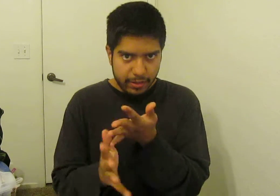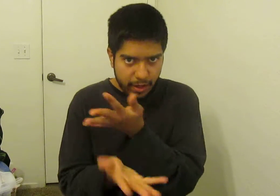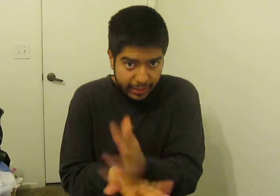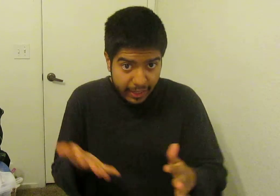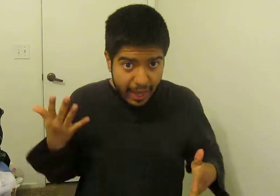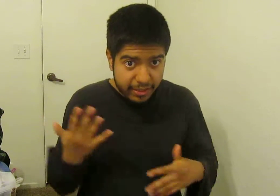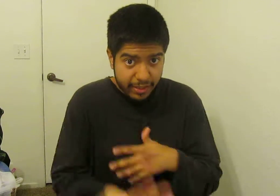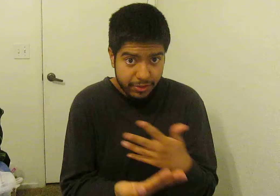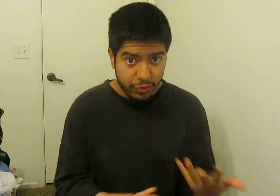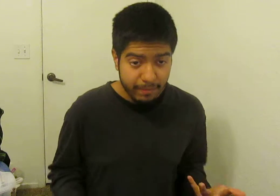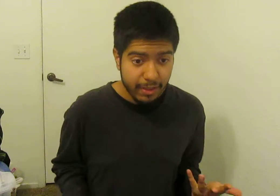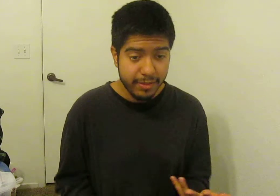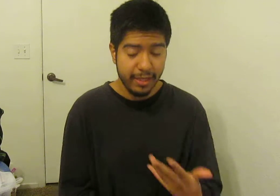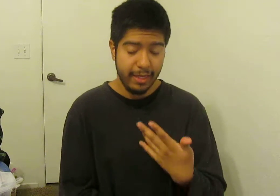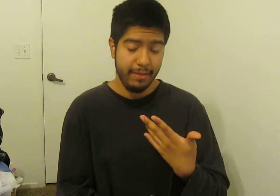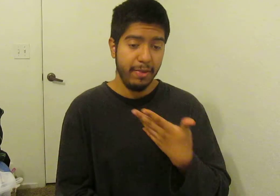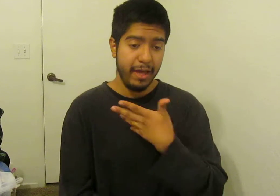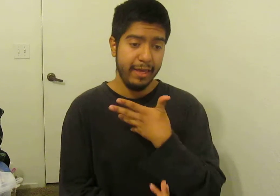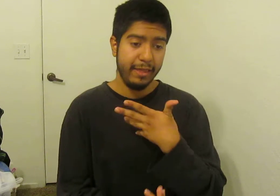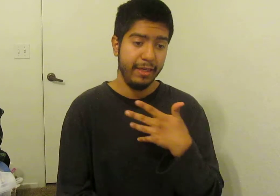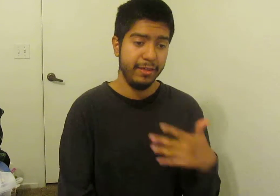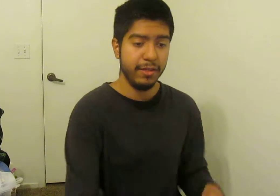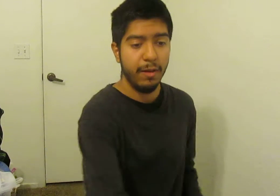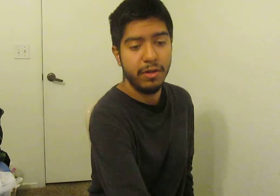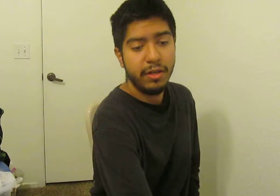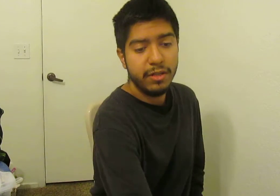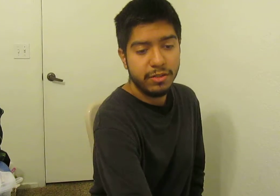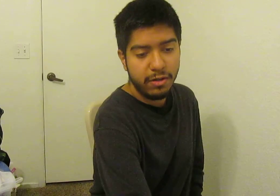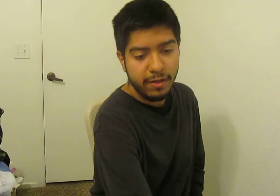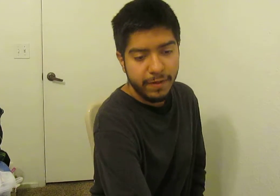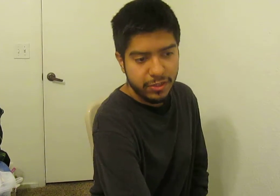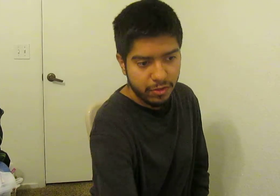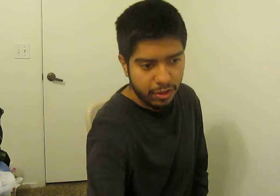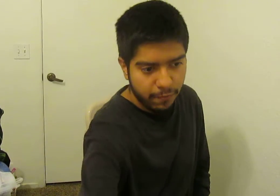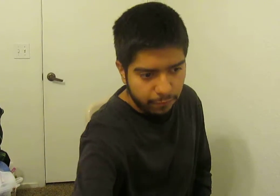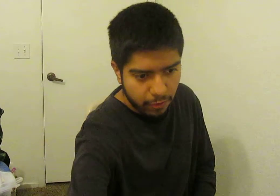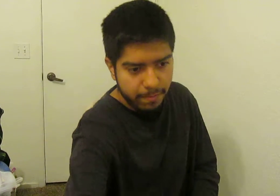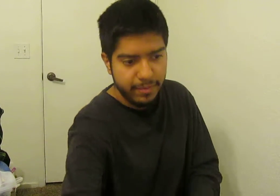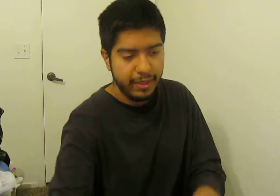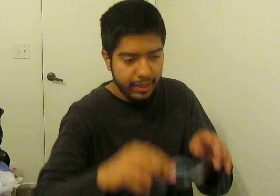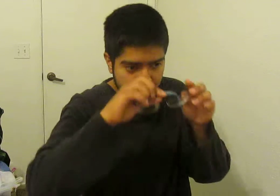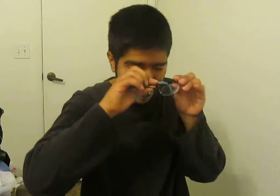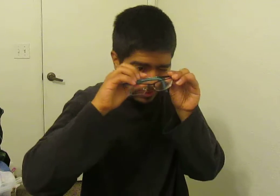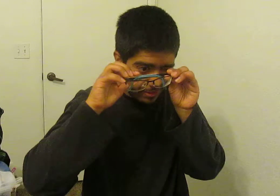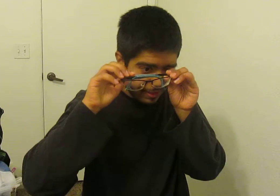Akita actually get treatment by these certain individuals that are from the, let's see,